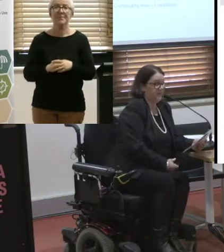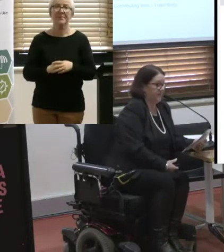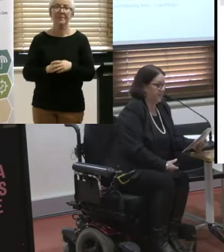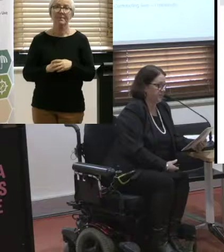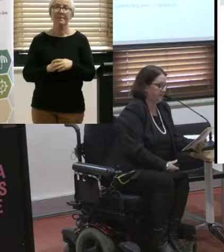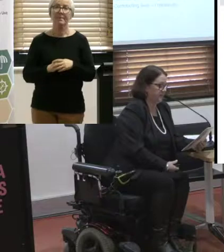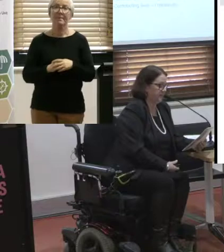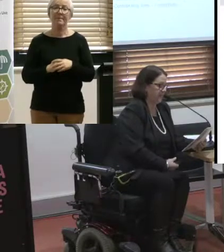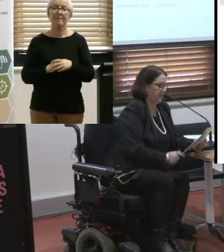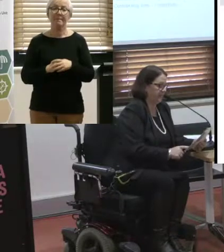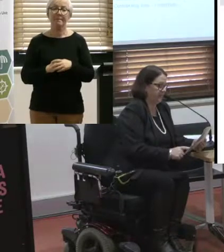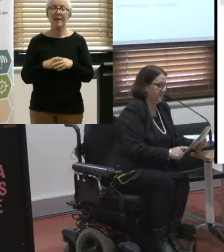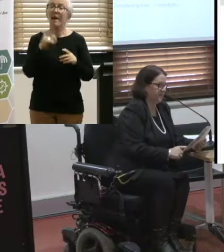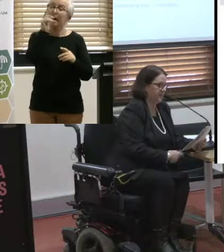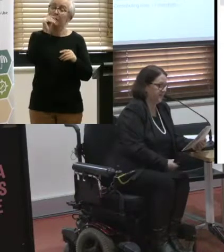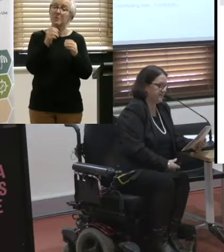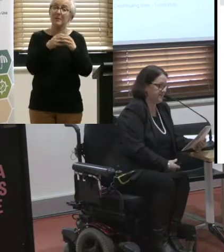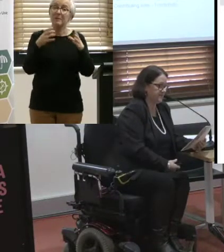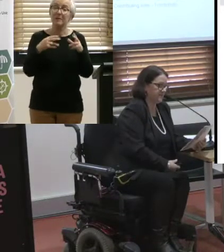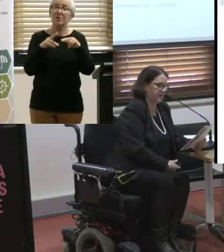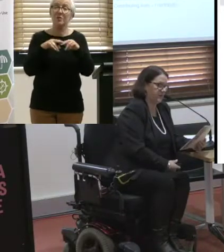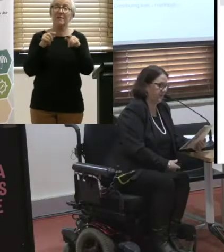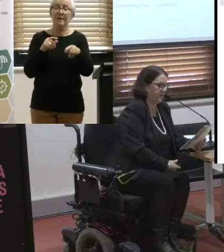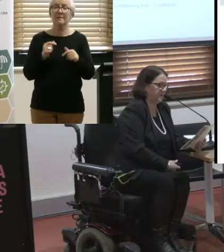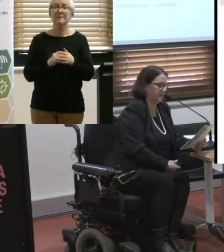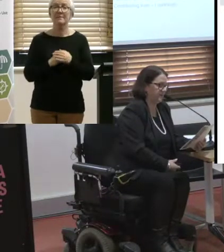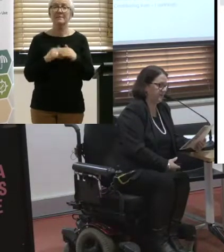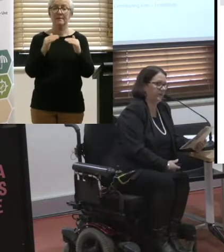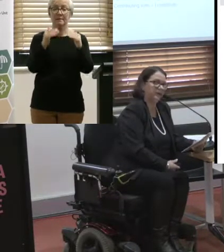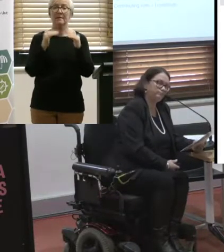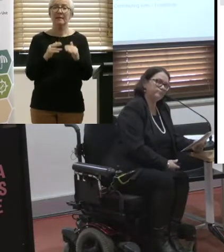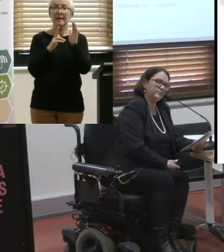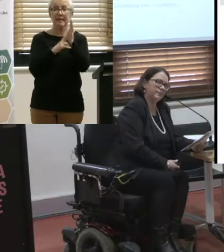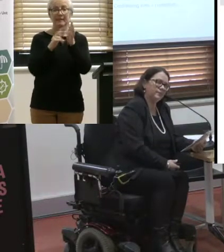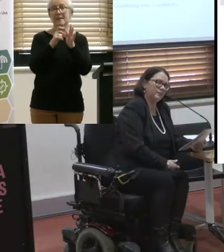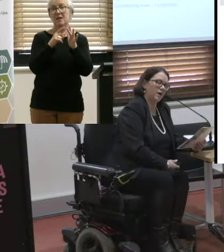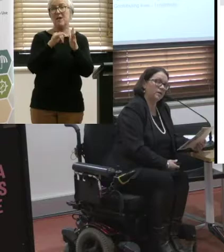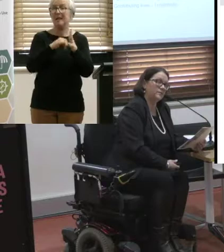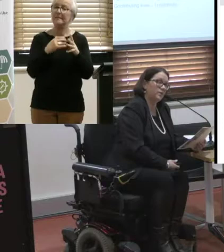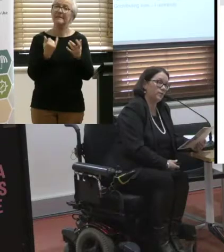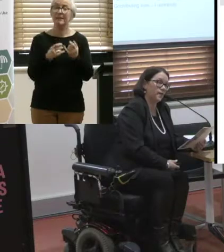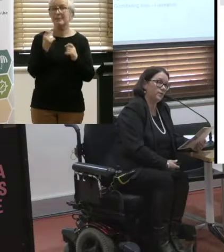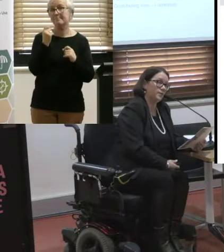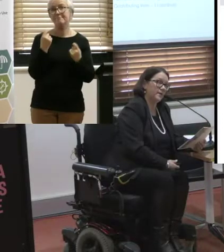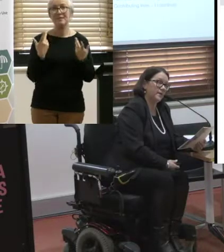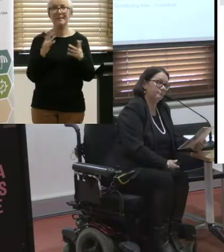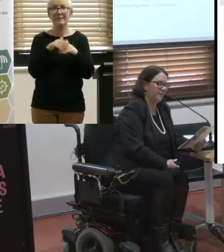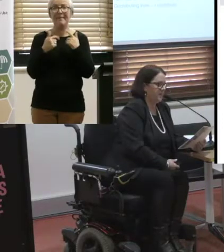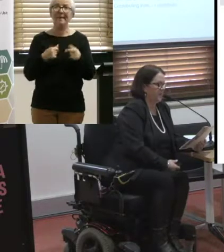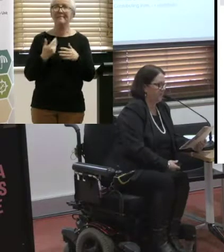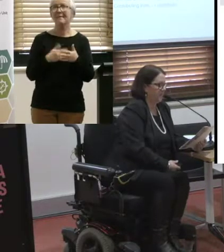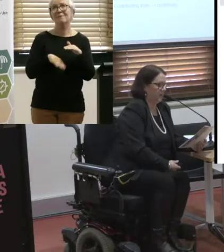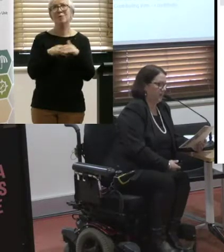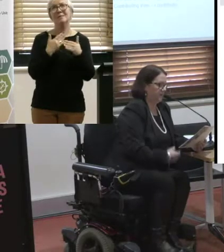mean the expansion. The NDIS, that's a very tricky area. I could spend all day talking about that.